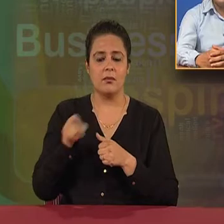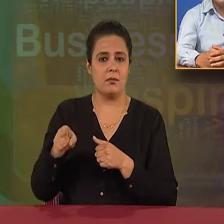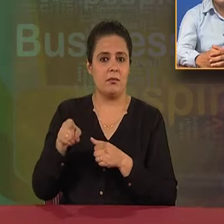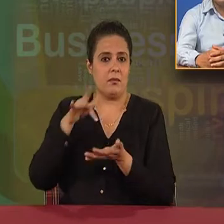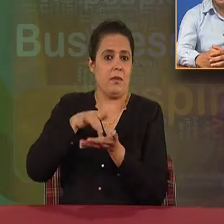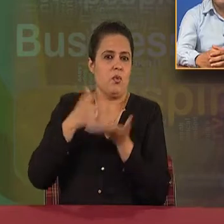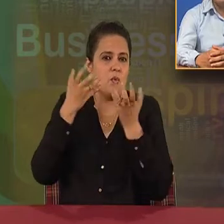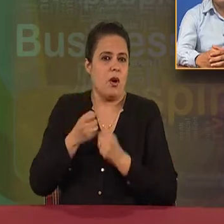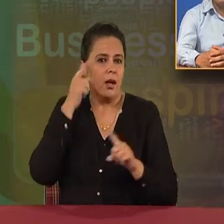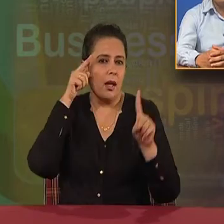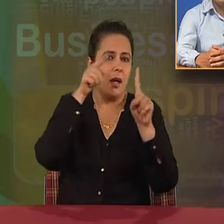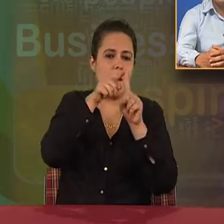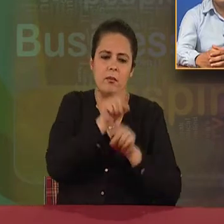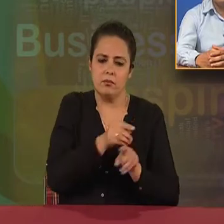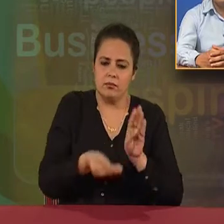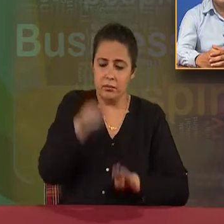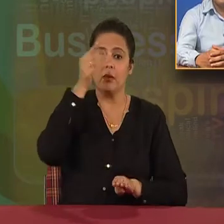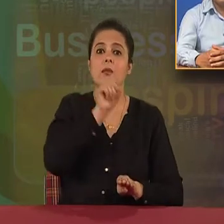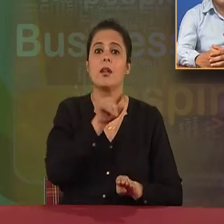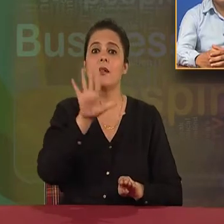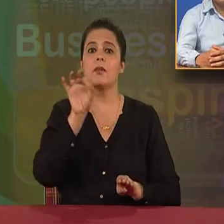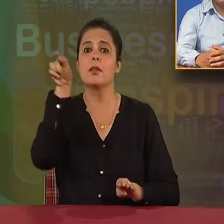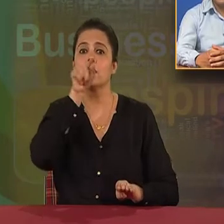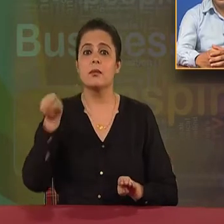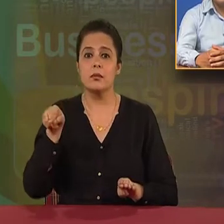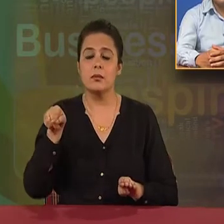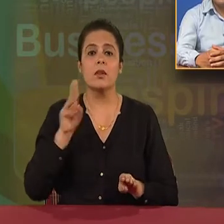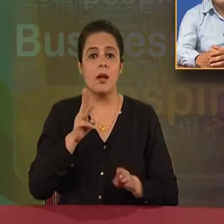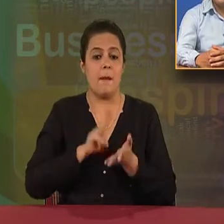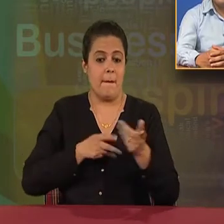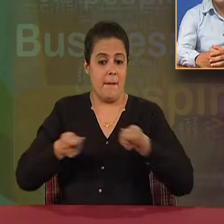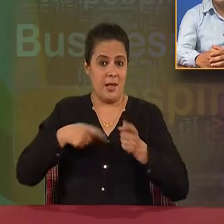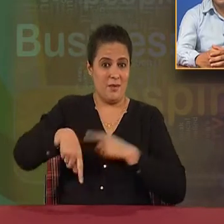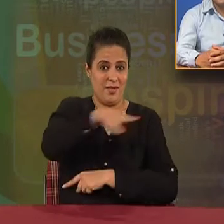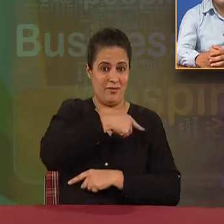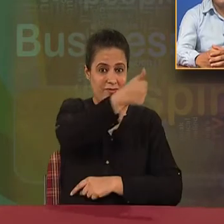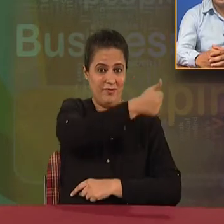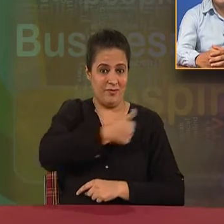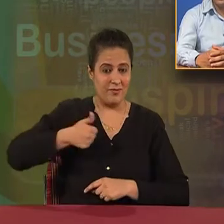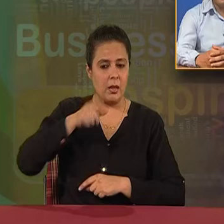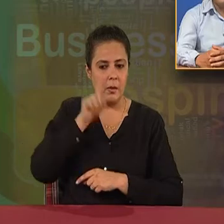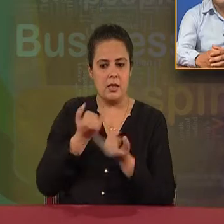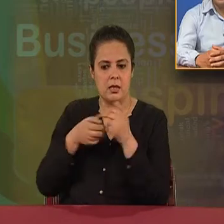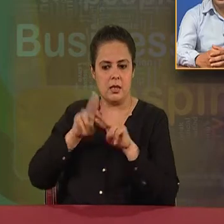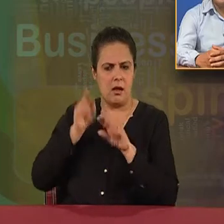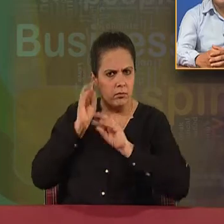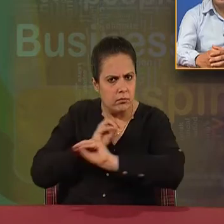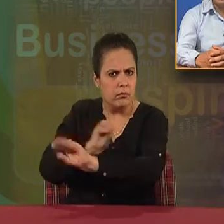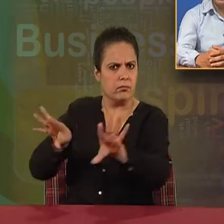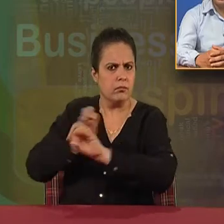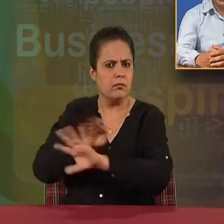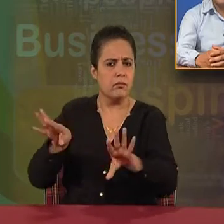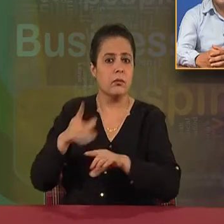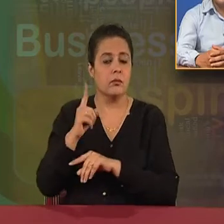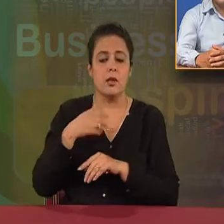increase it to 150%. The management has to make it clear to all the employees working in the organization